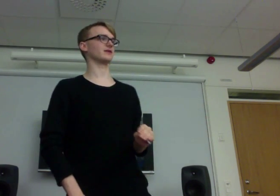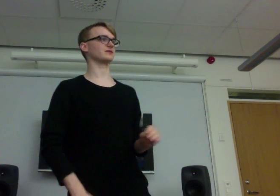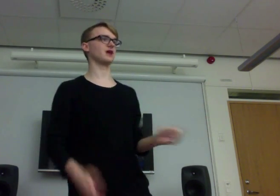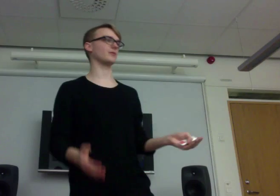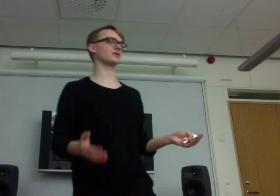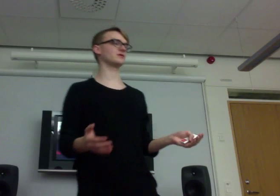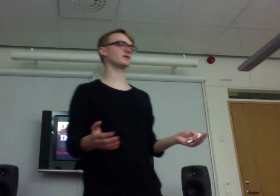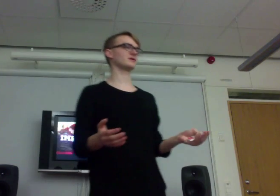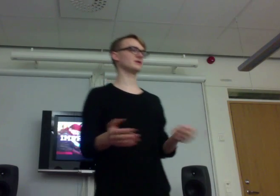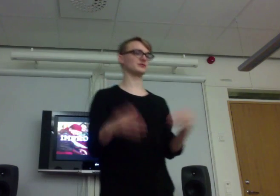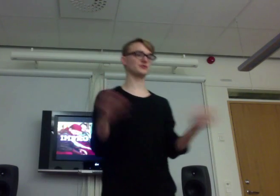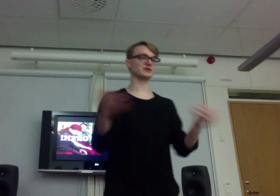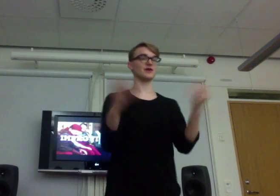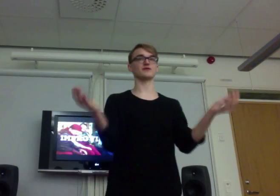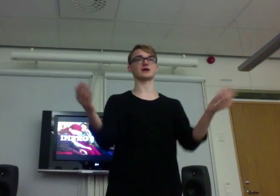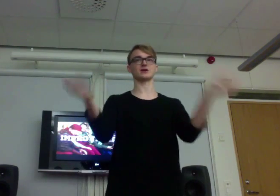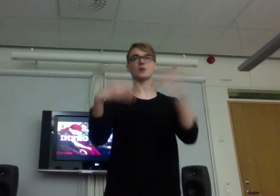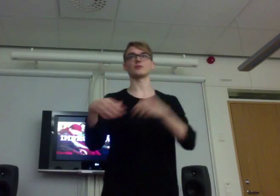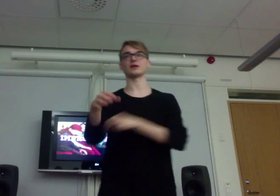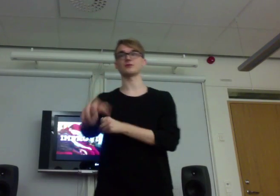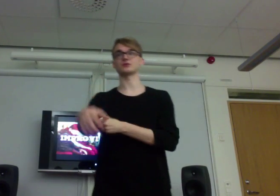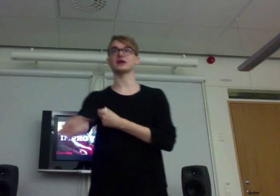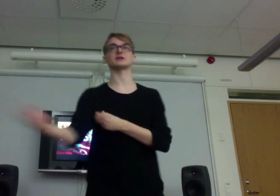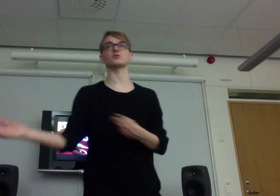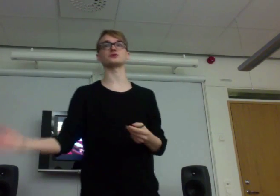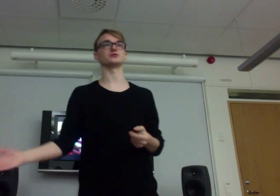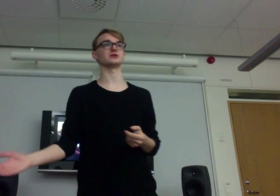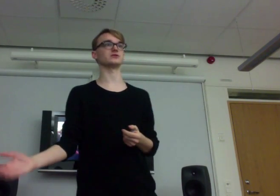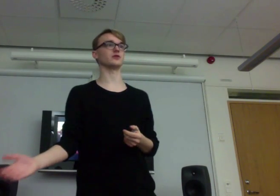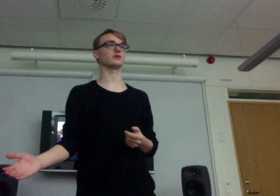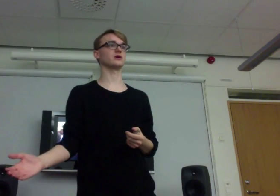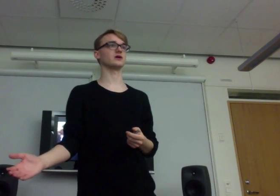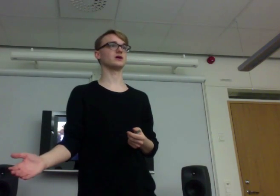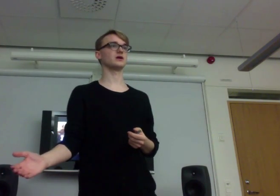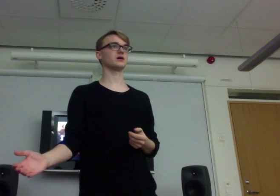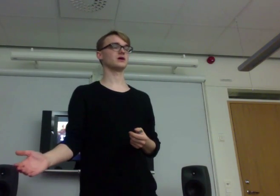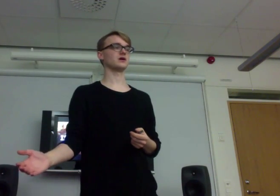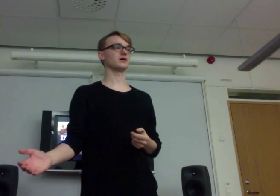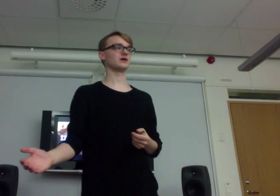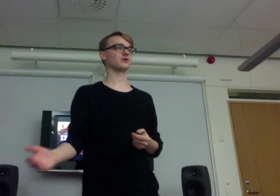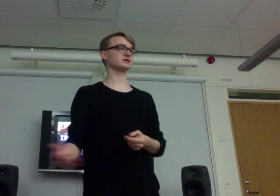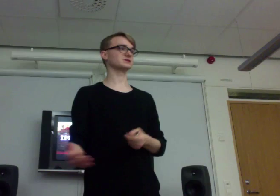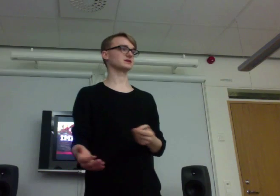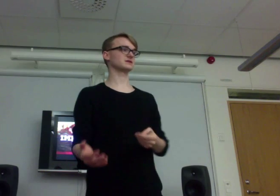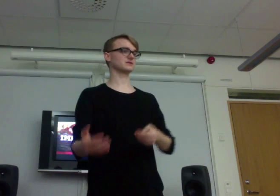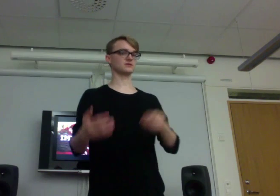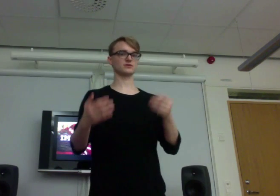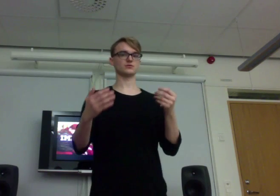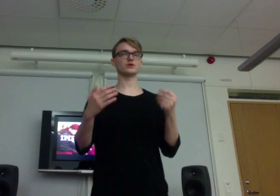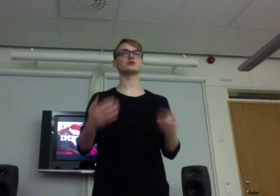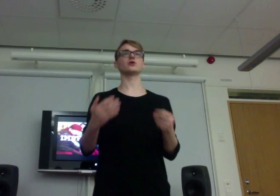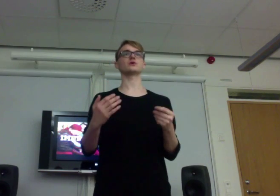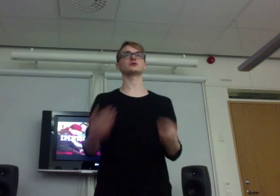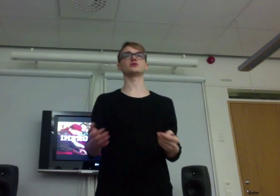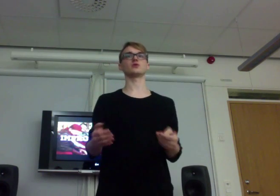come? Read nothing and come, and I will tell you what you need to know. Or is it, we're going to do a